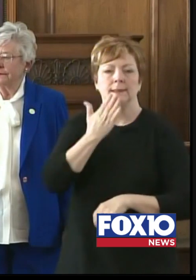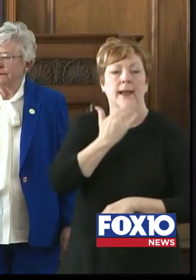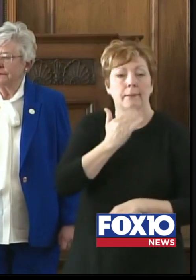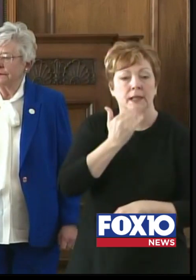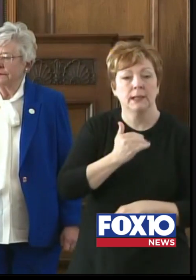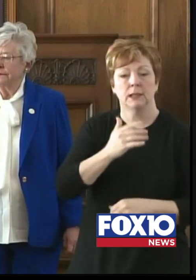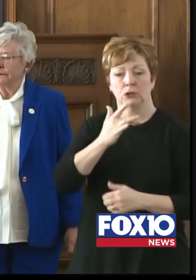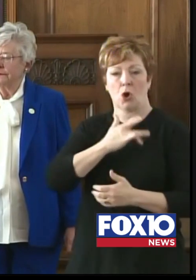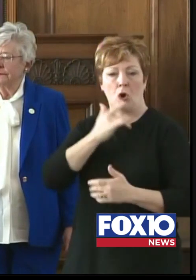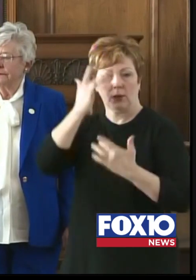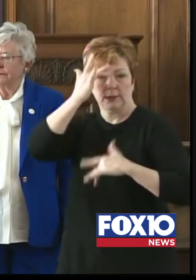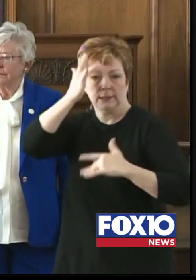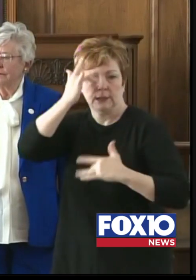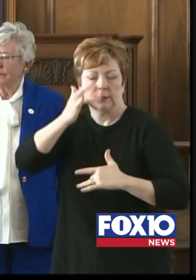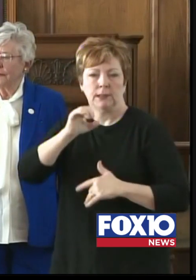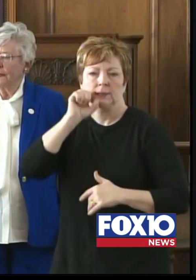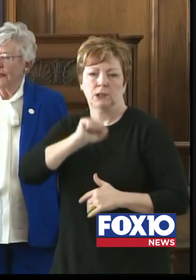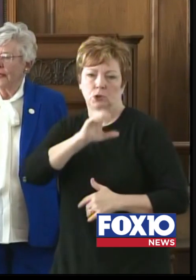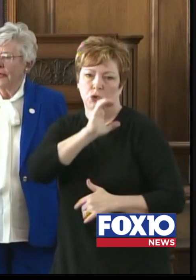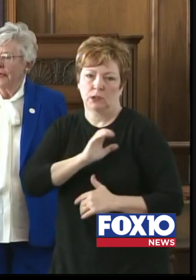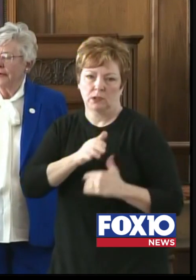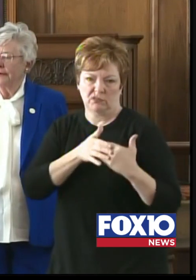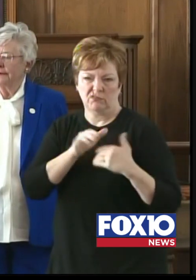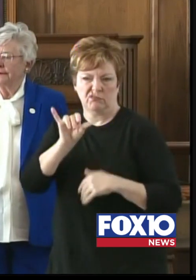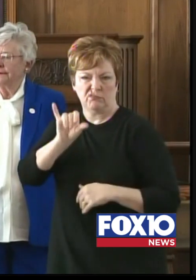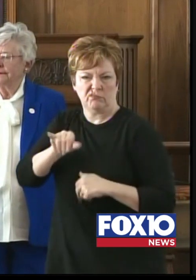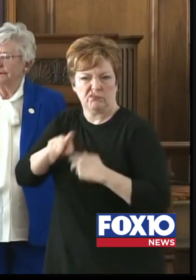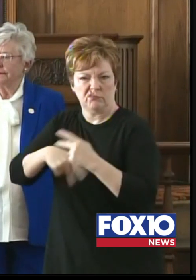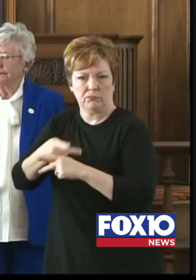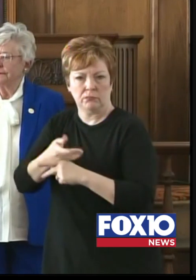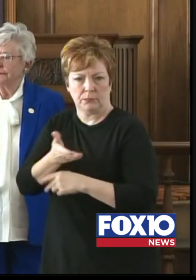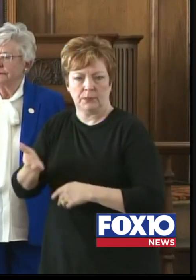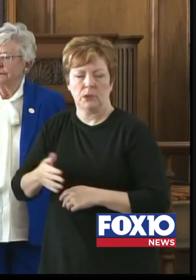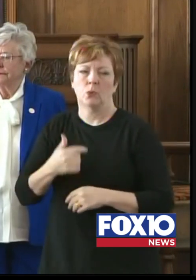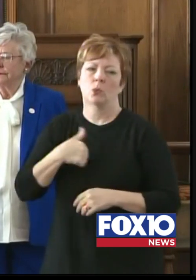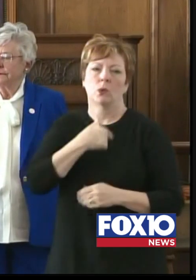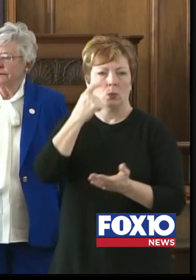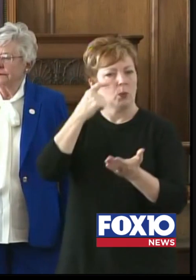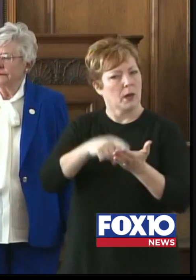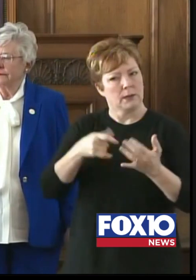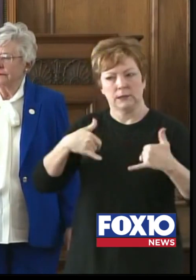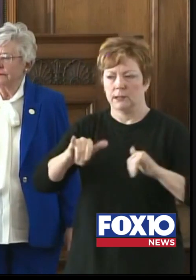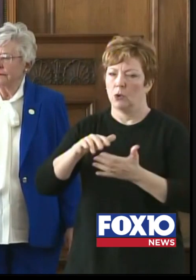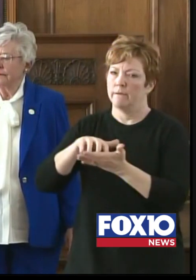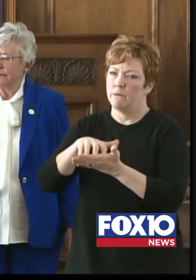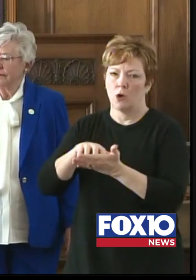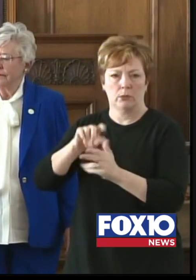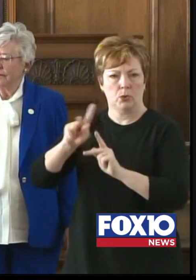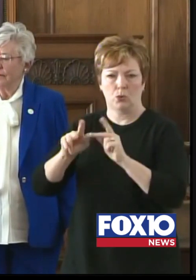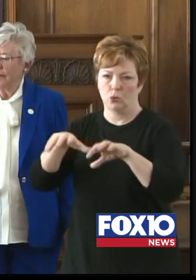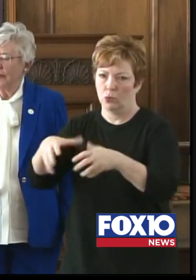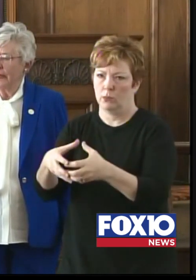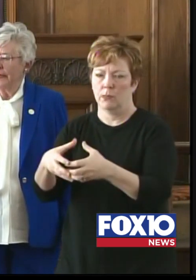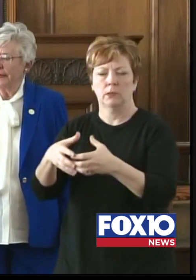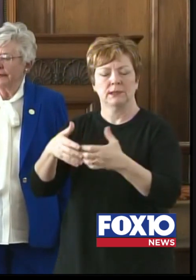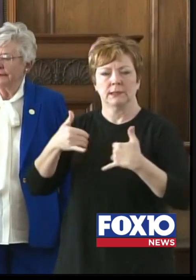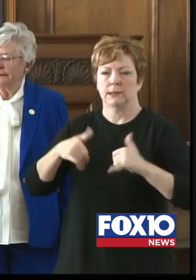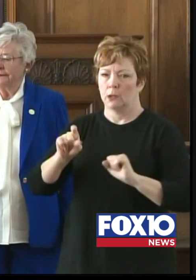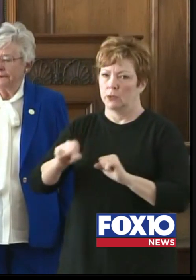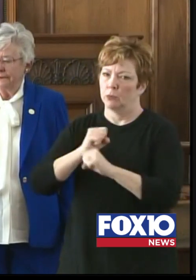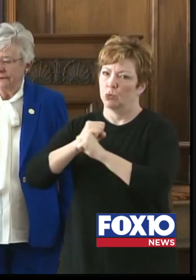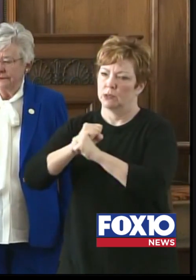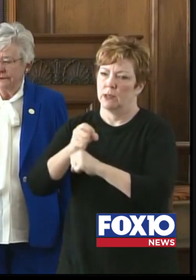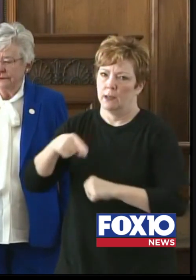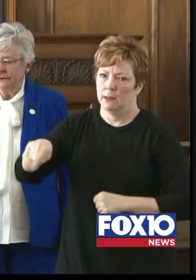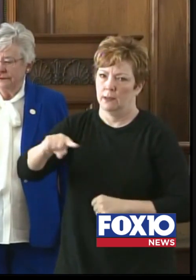and so on. And so we recognize that these are still vulnerable people that we still need to protect. And